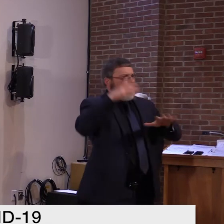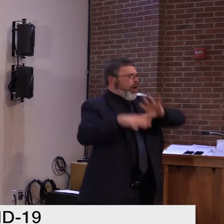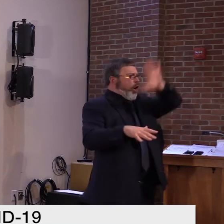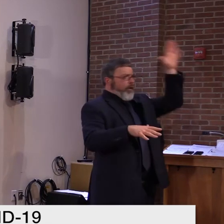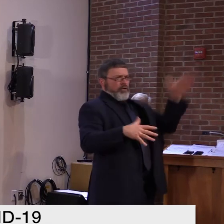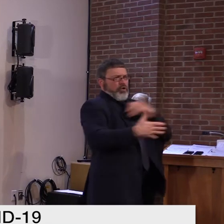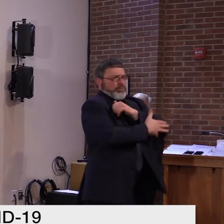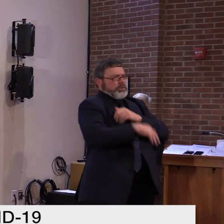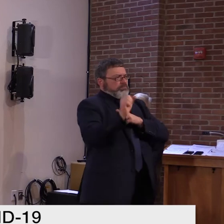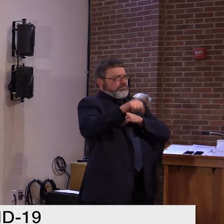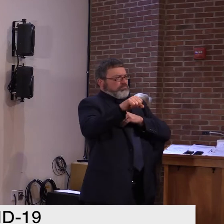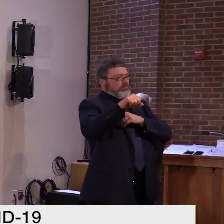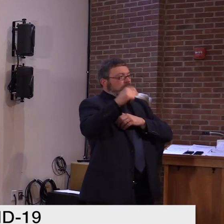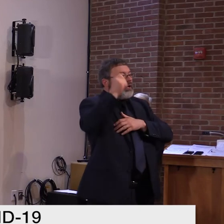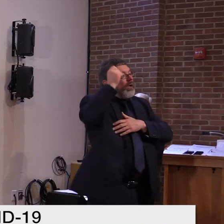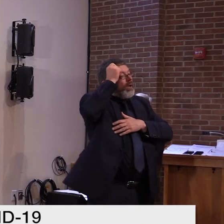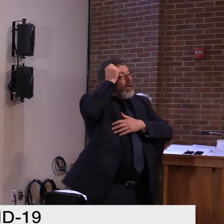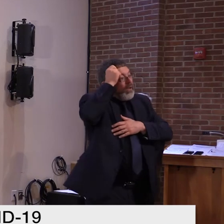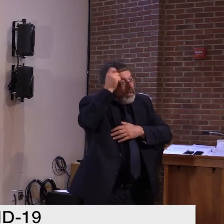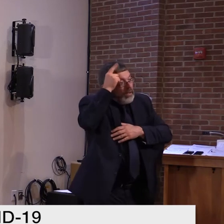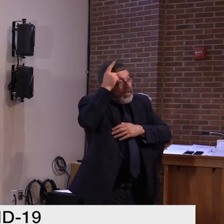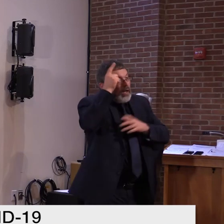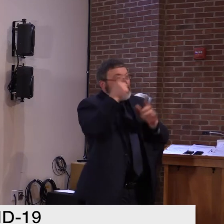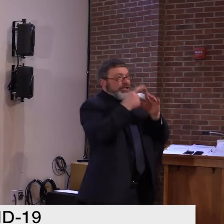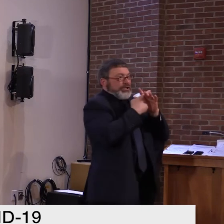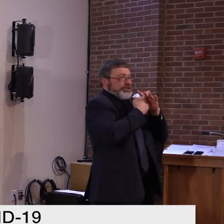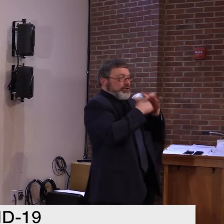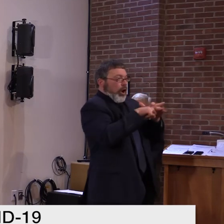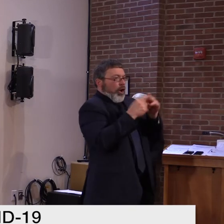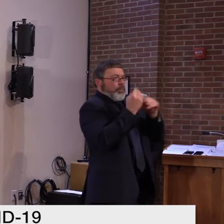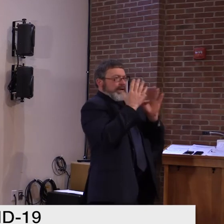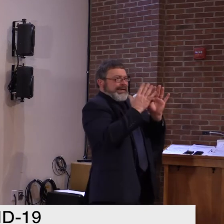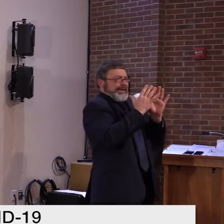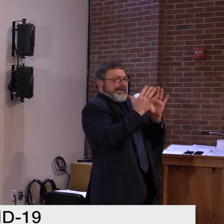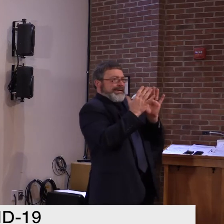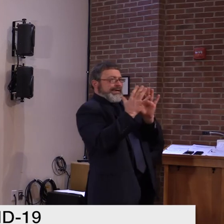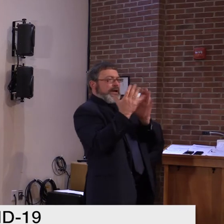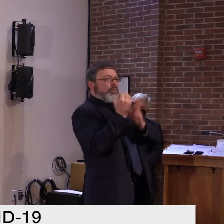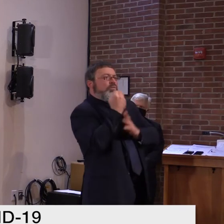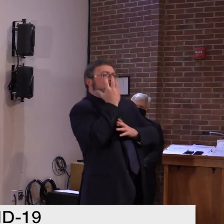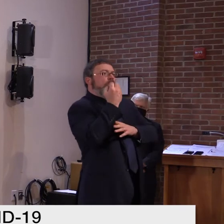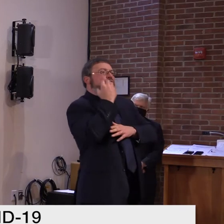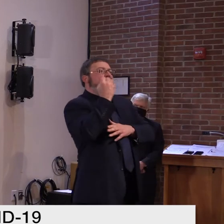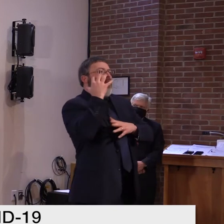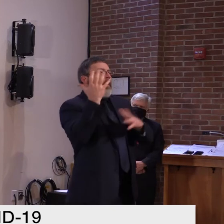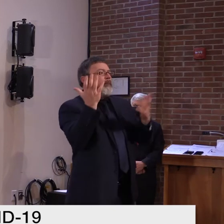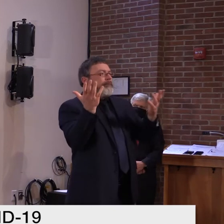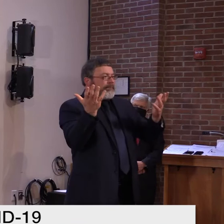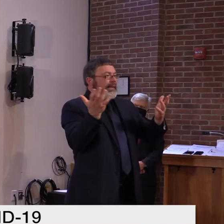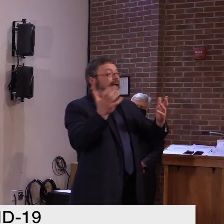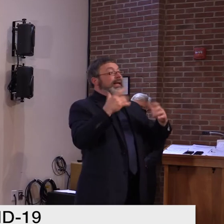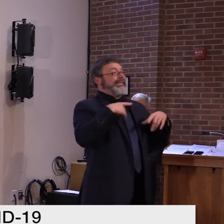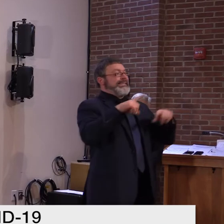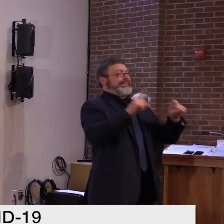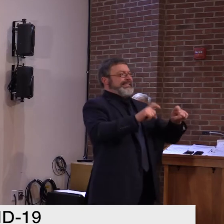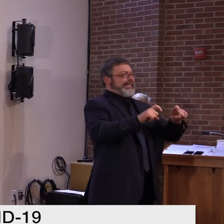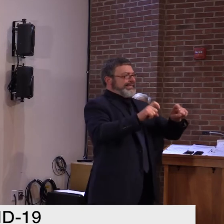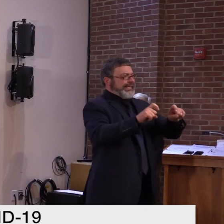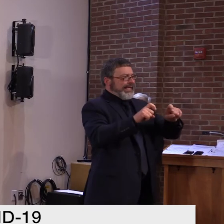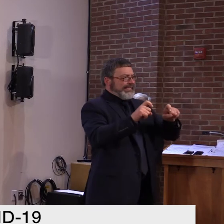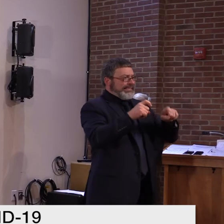summer, up until a month or two ago, um, testing was always on our radar.